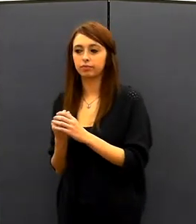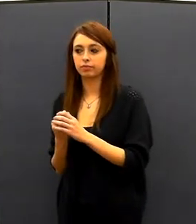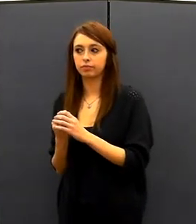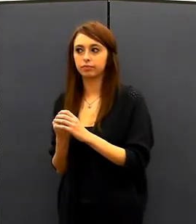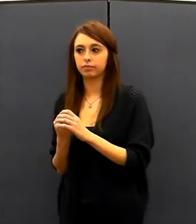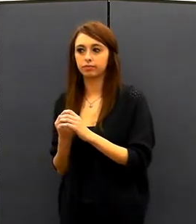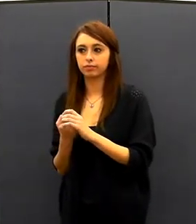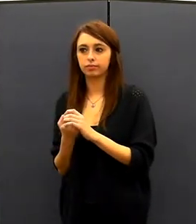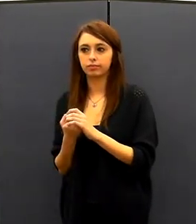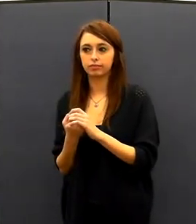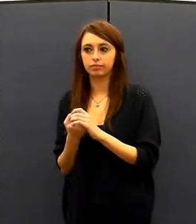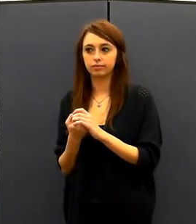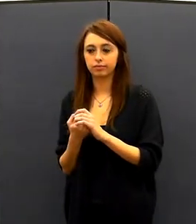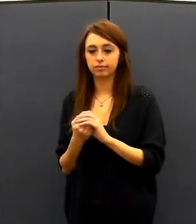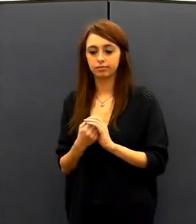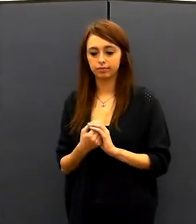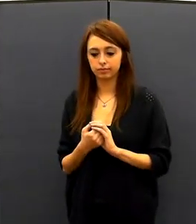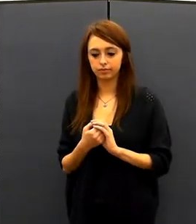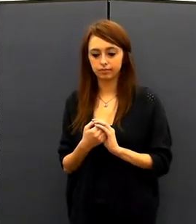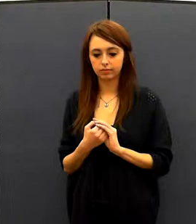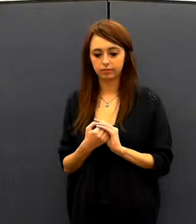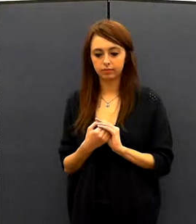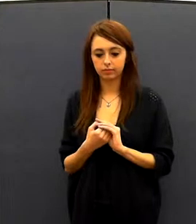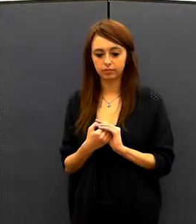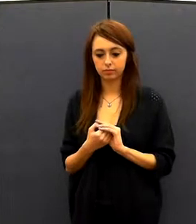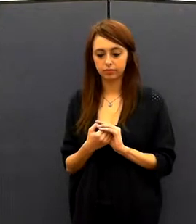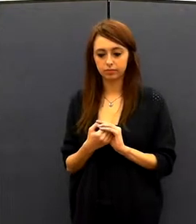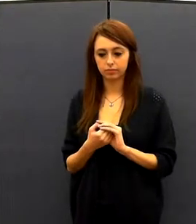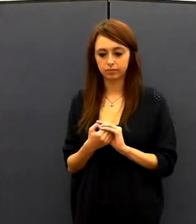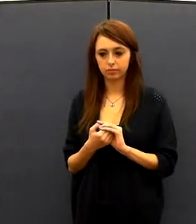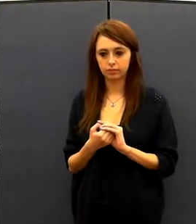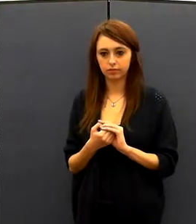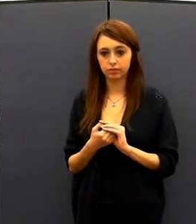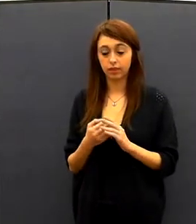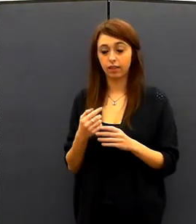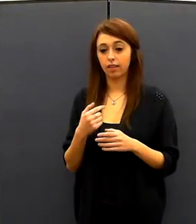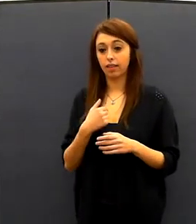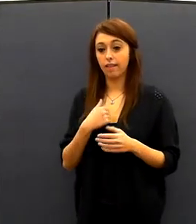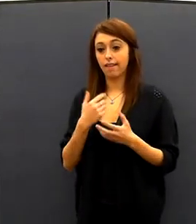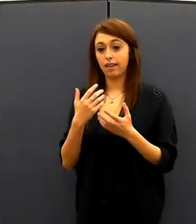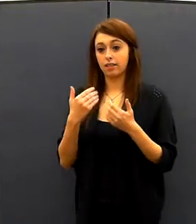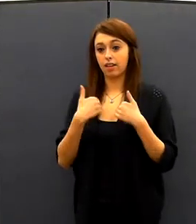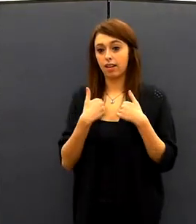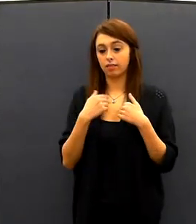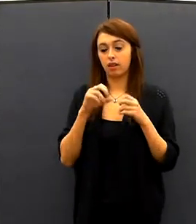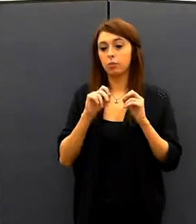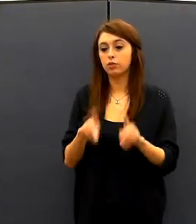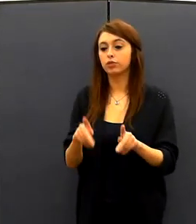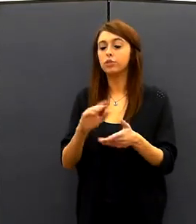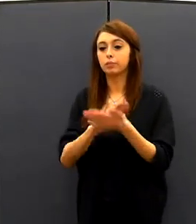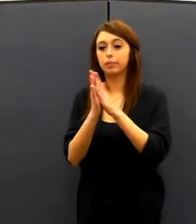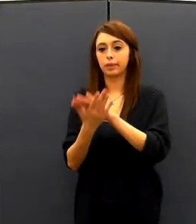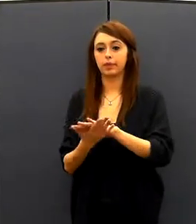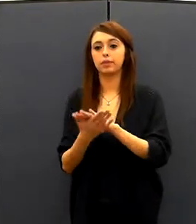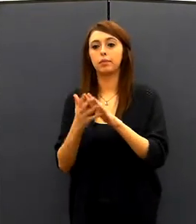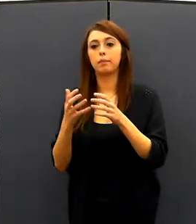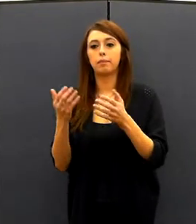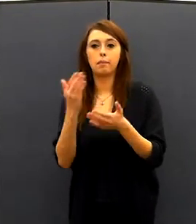the opportunity to come on this Bluesburg traveling football team. The traveling football team was based off